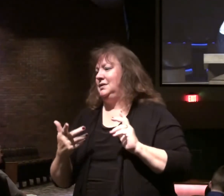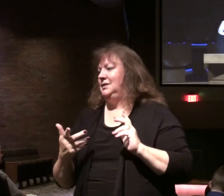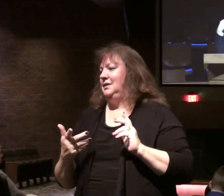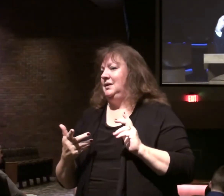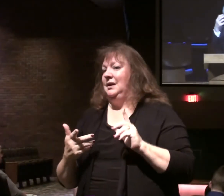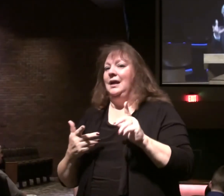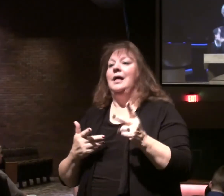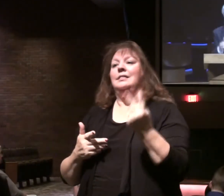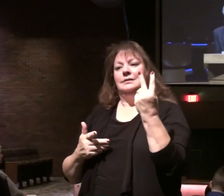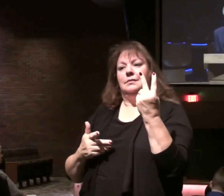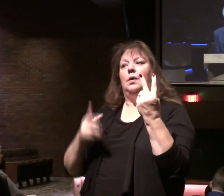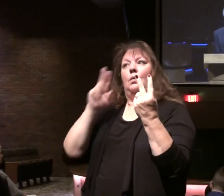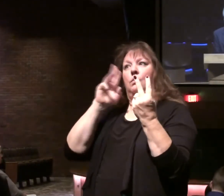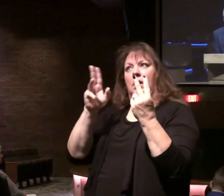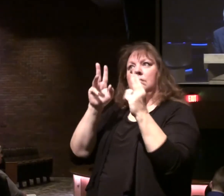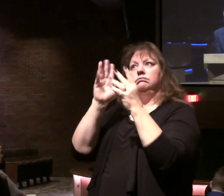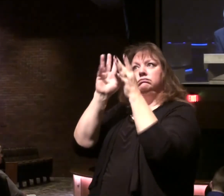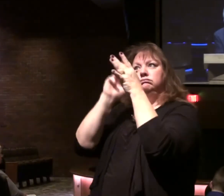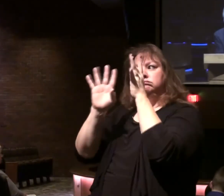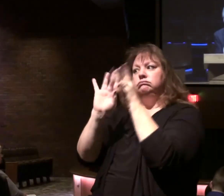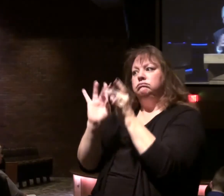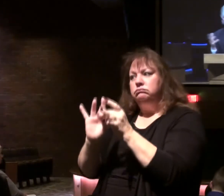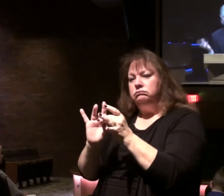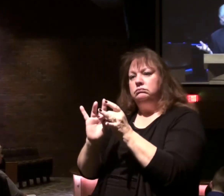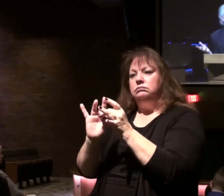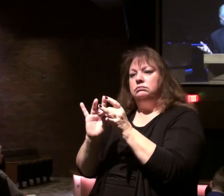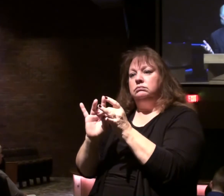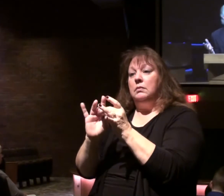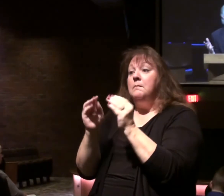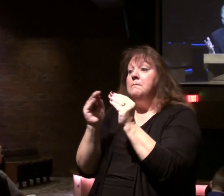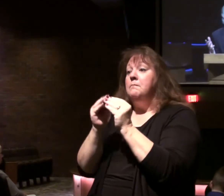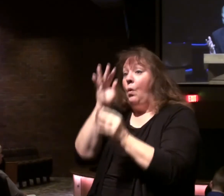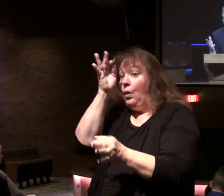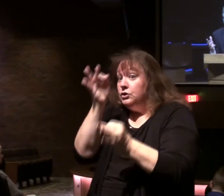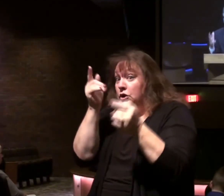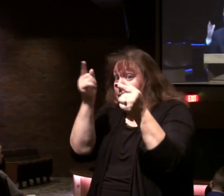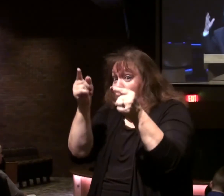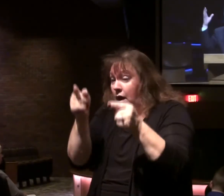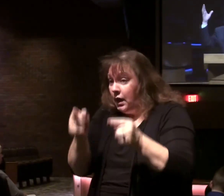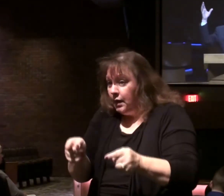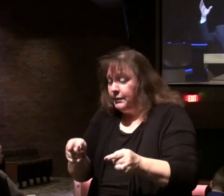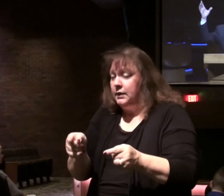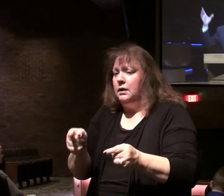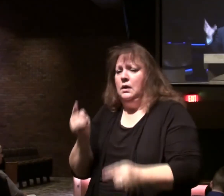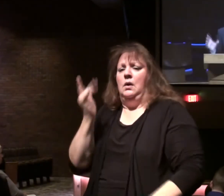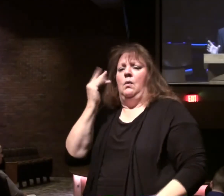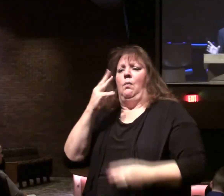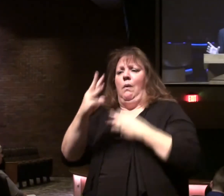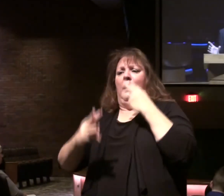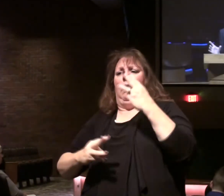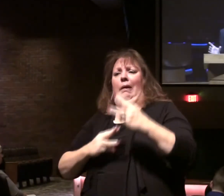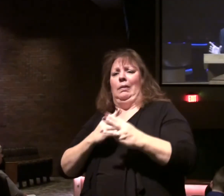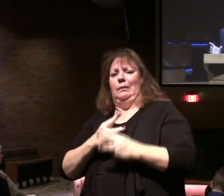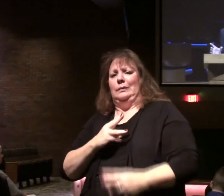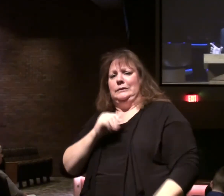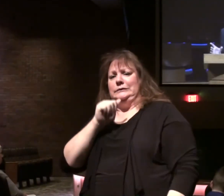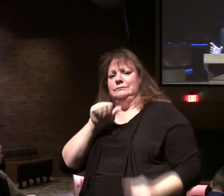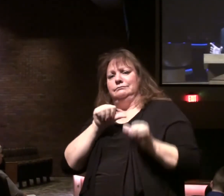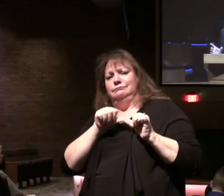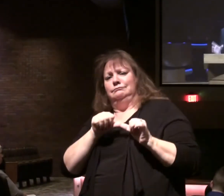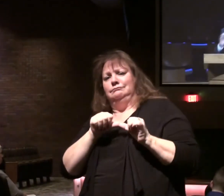prophets will be prophesied. They'll be telling about coming judgment. Telling about why the world is enduring